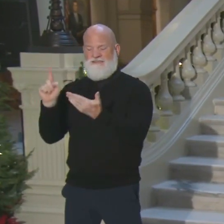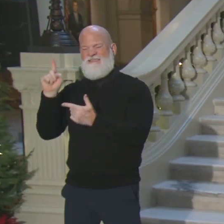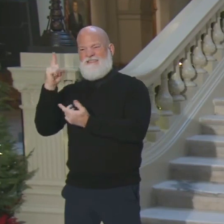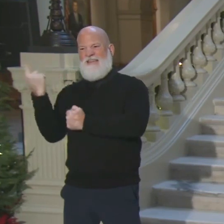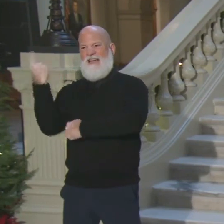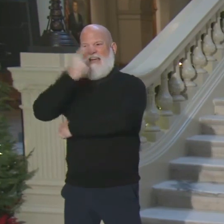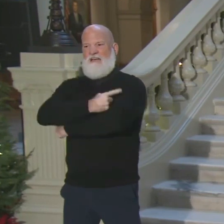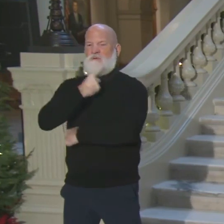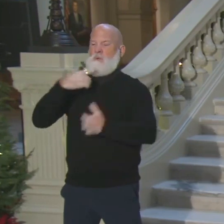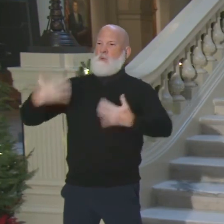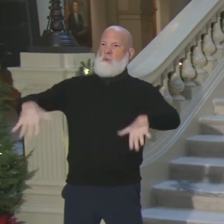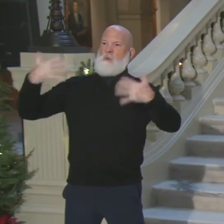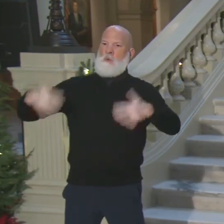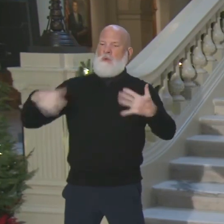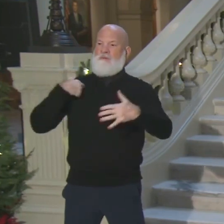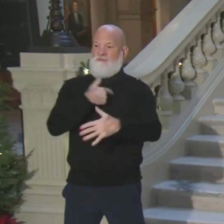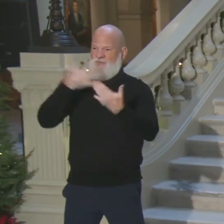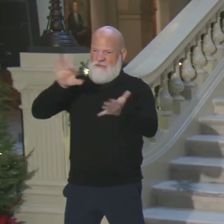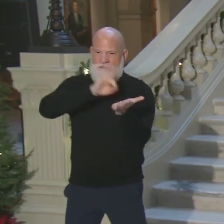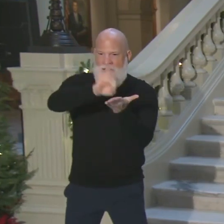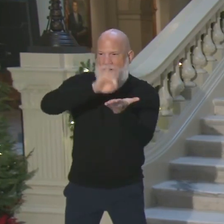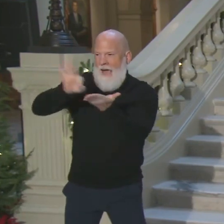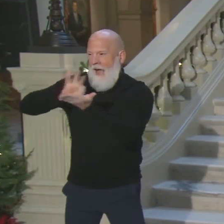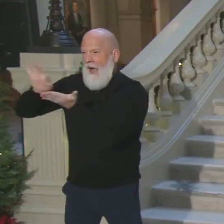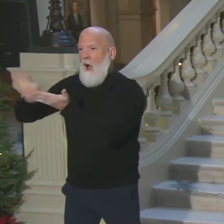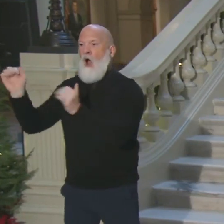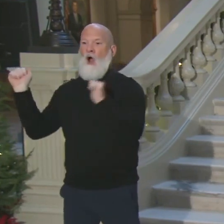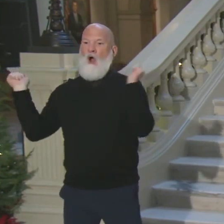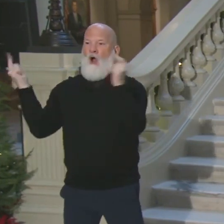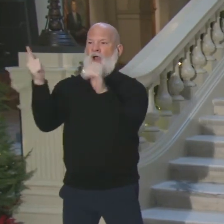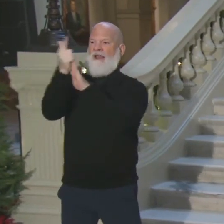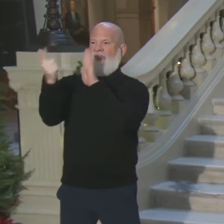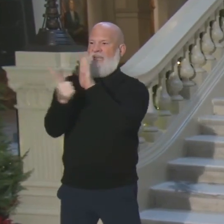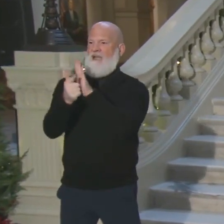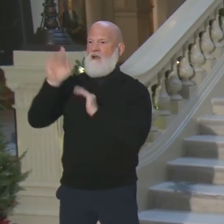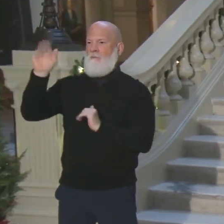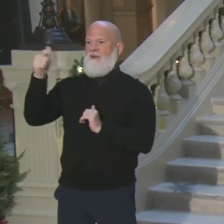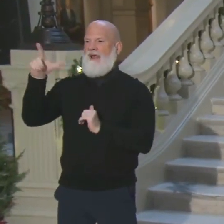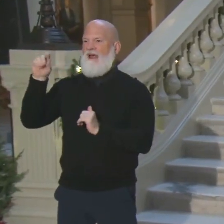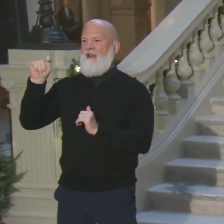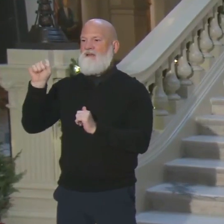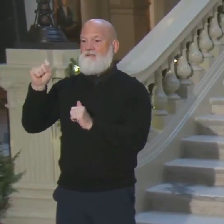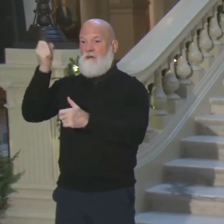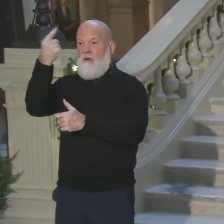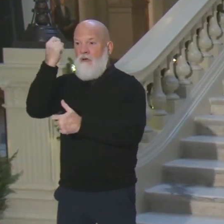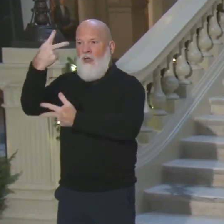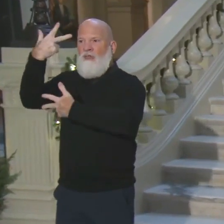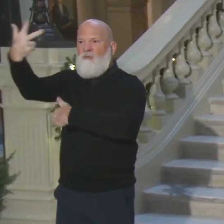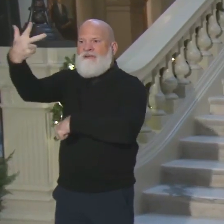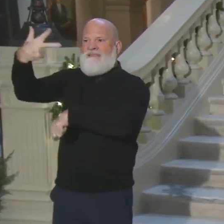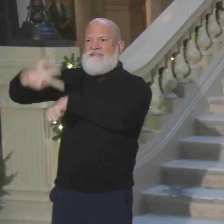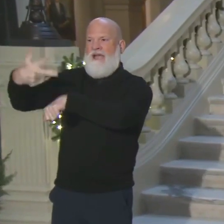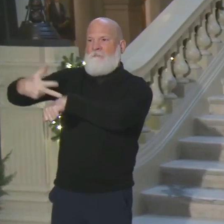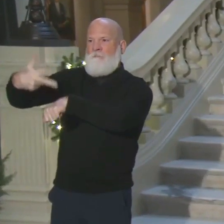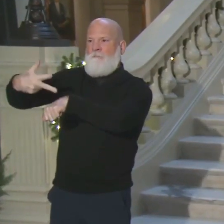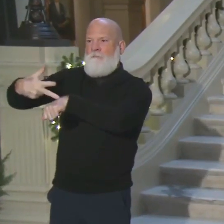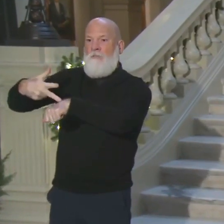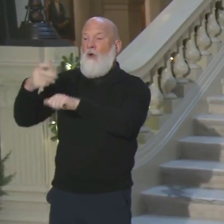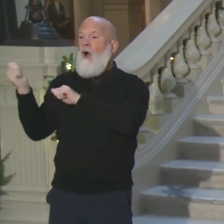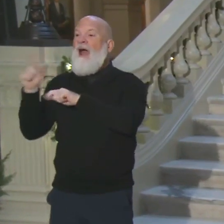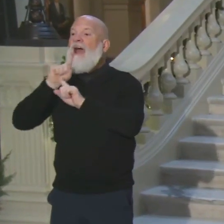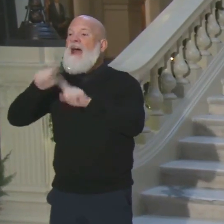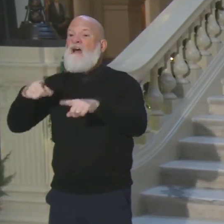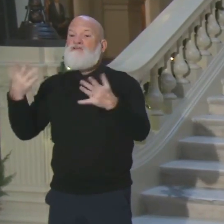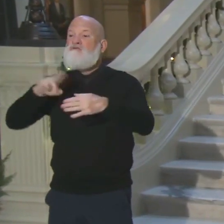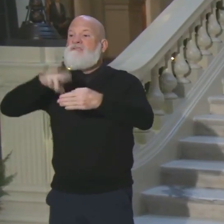ballots three times, and the results remain unchanged. As Secretary of State, I have worked to secure the vote